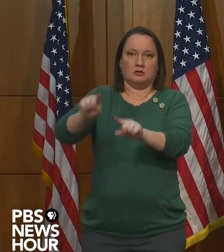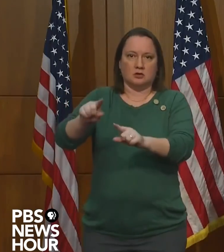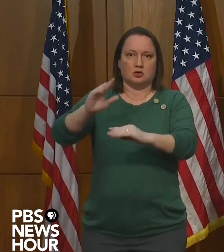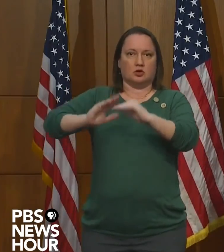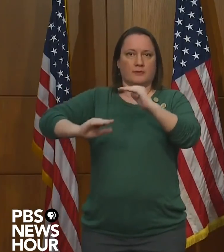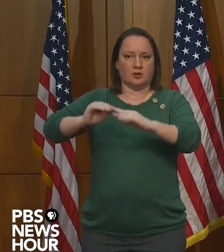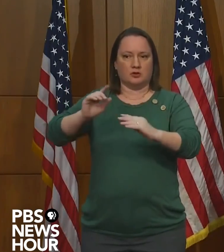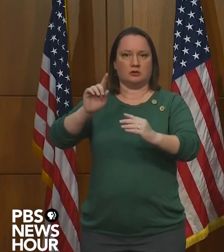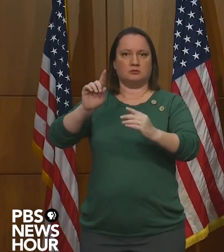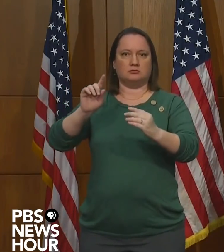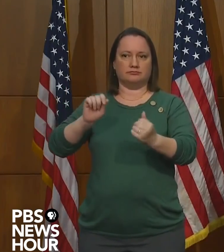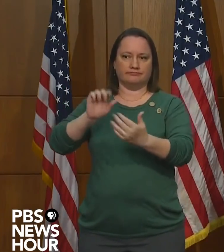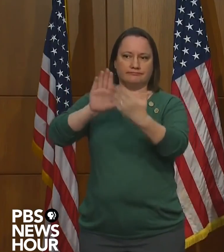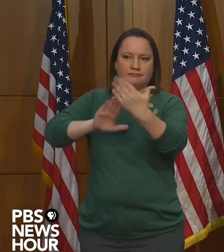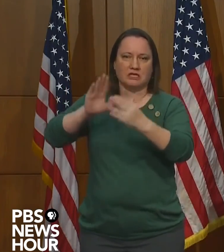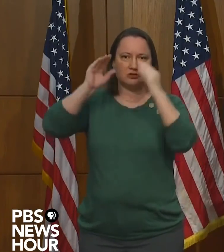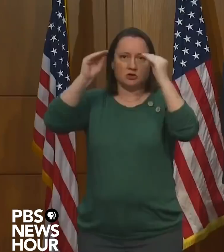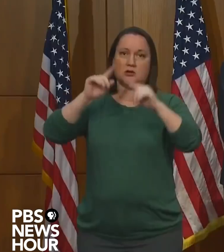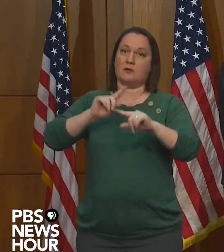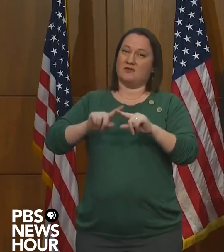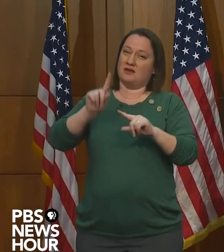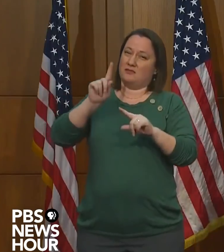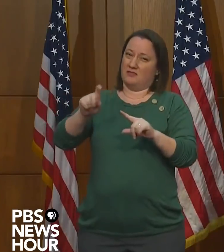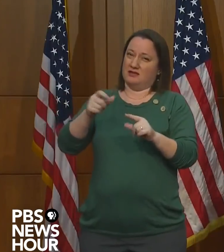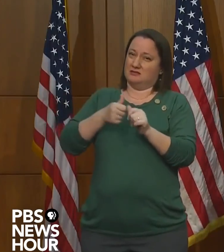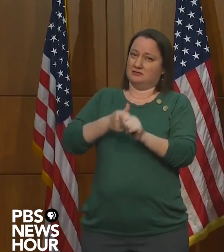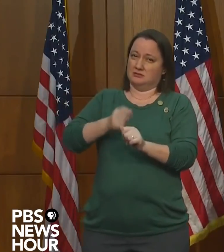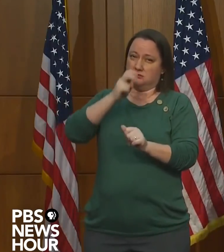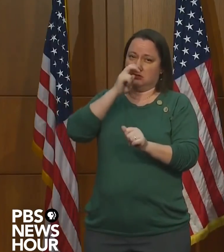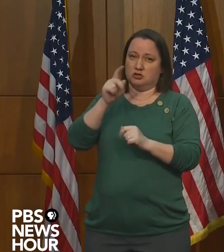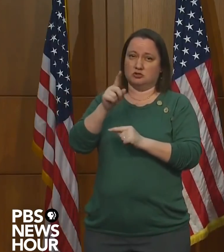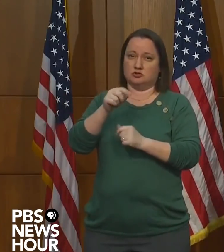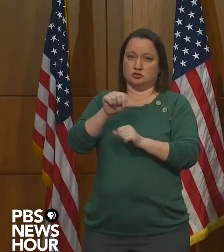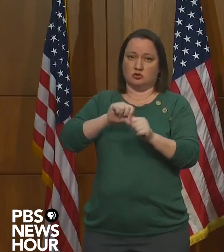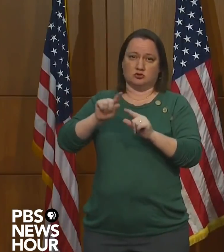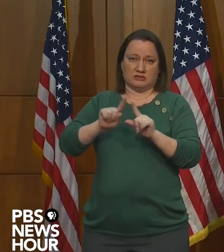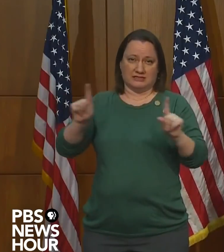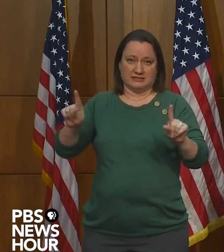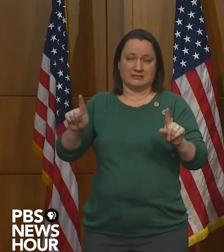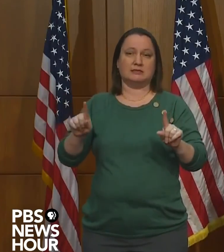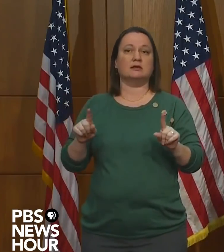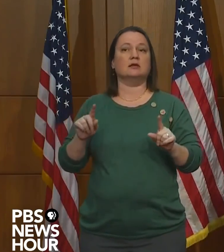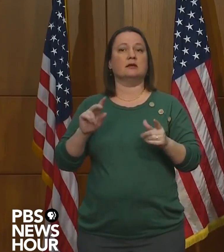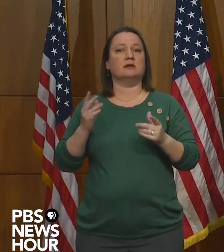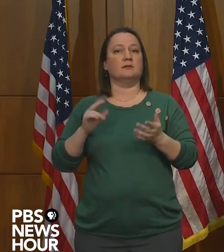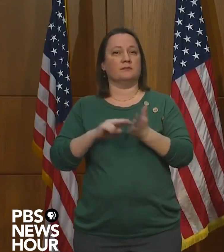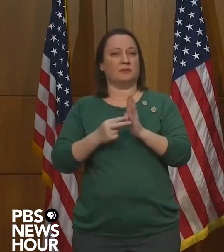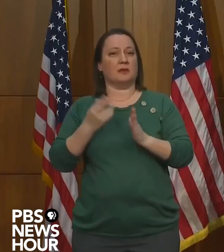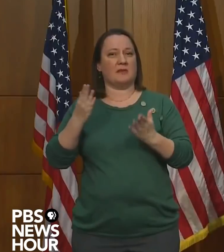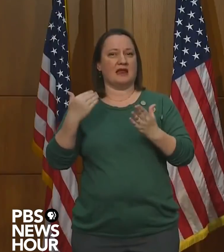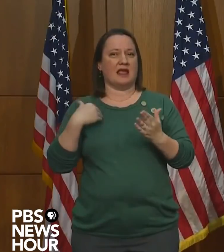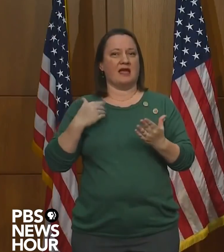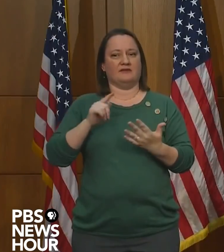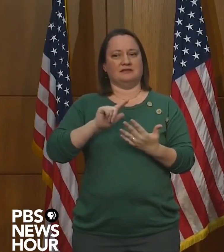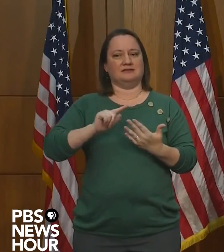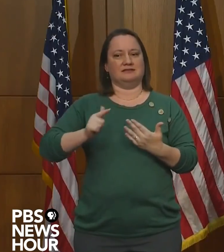strict social distancing measures. So this will likely require staggered schedules and innovative approaches to the way that students come to our buildings.